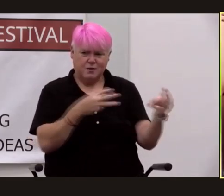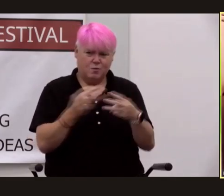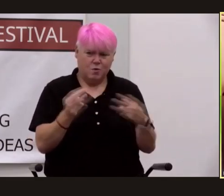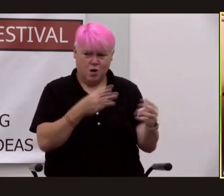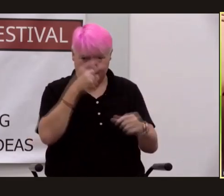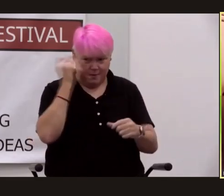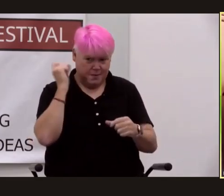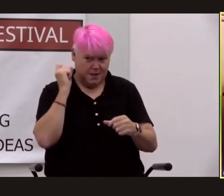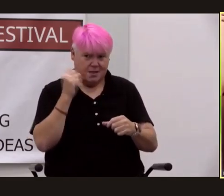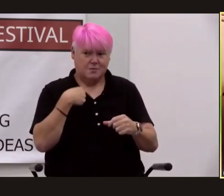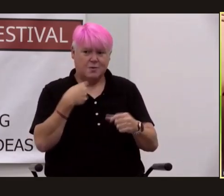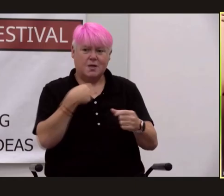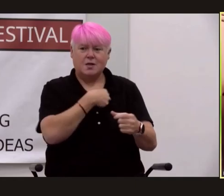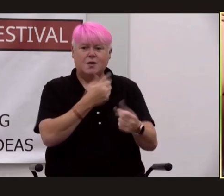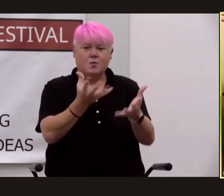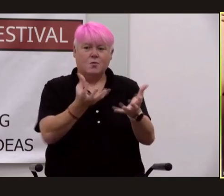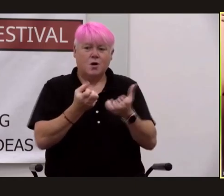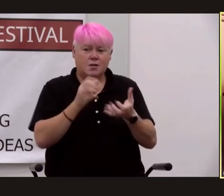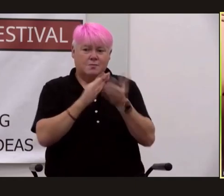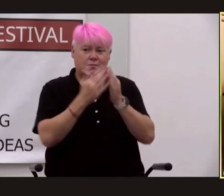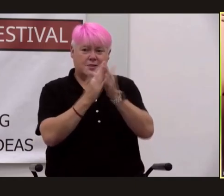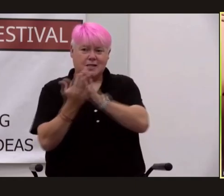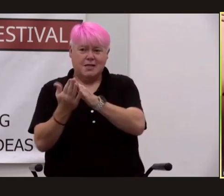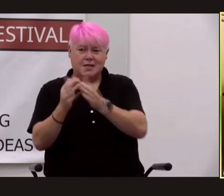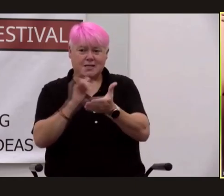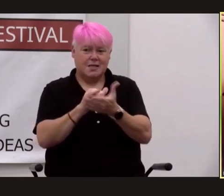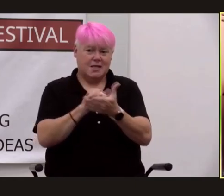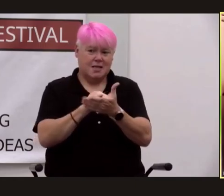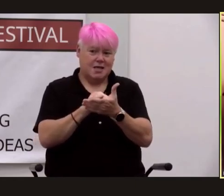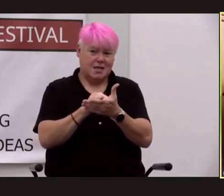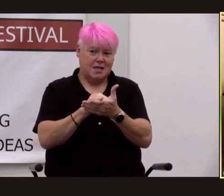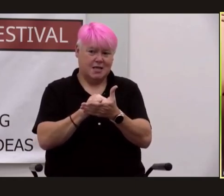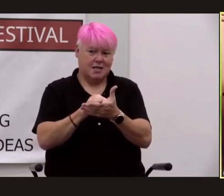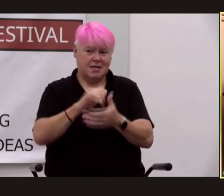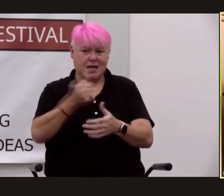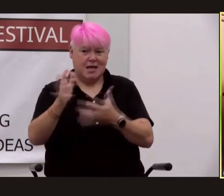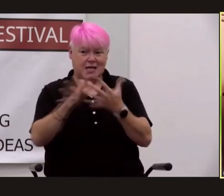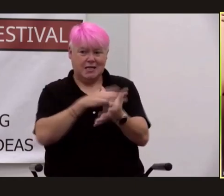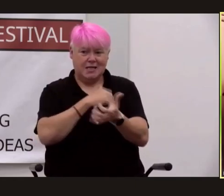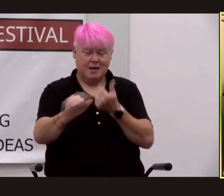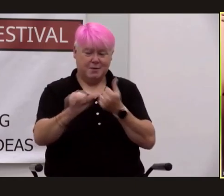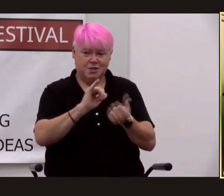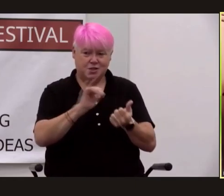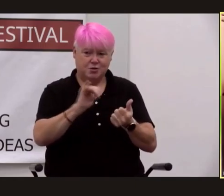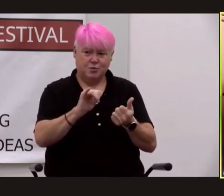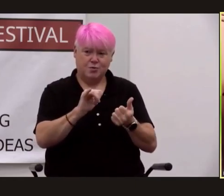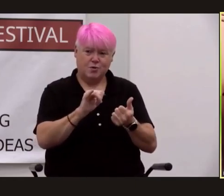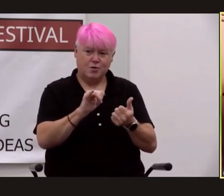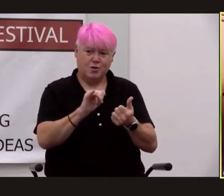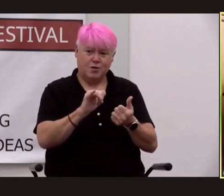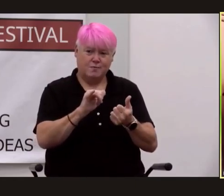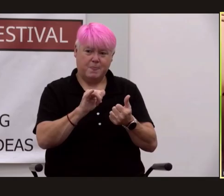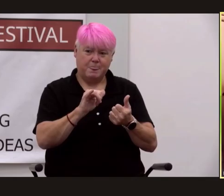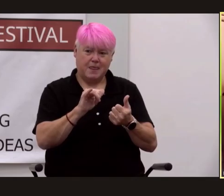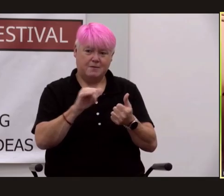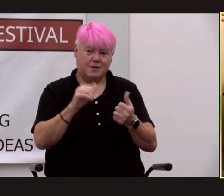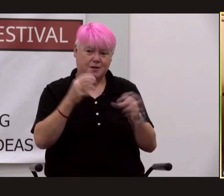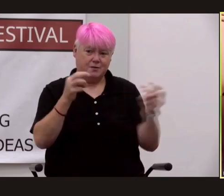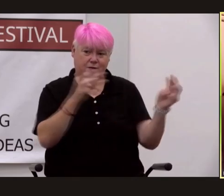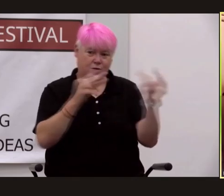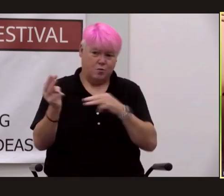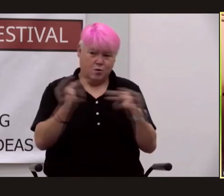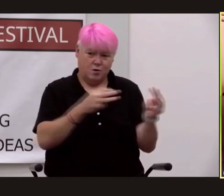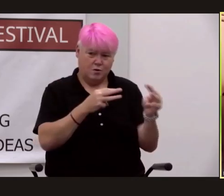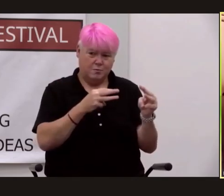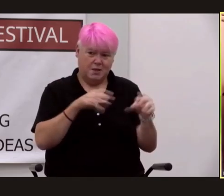we wanted some cities that any damage to that was done during the war would be done